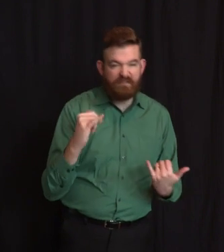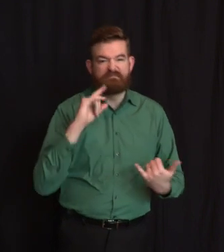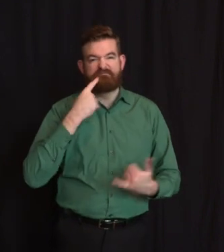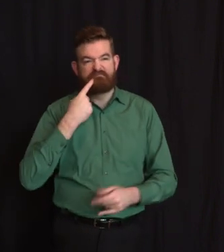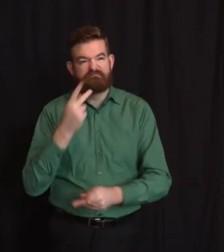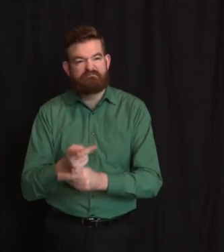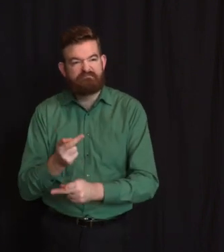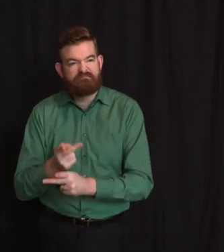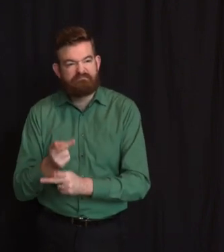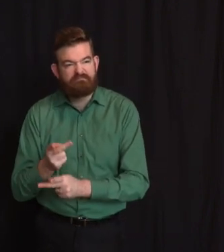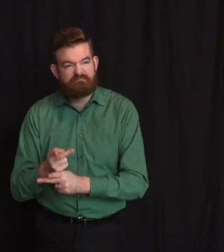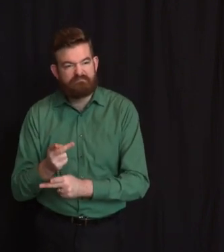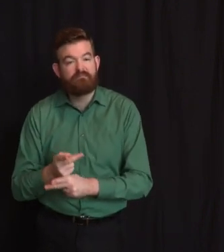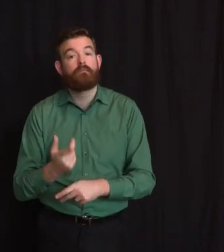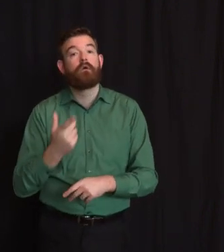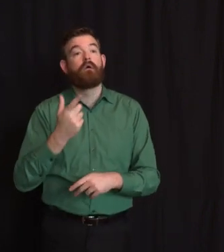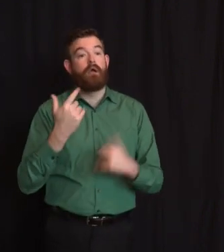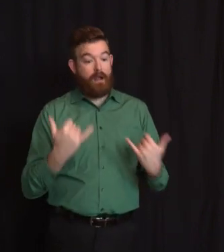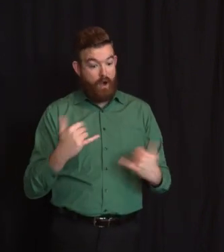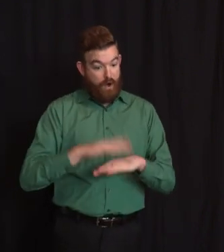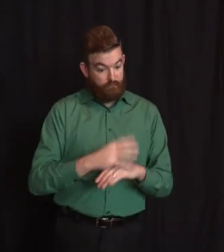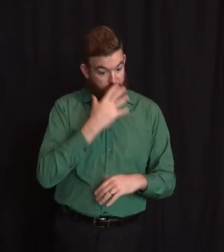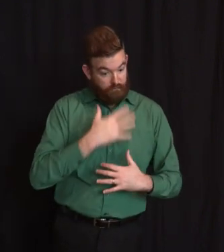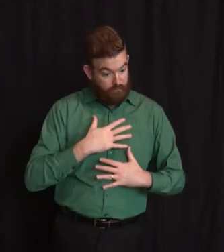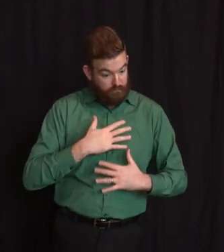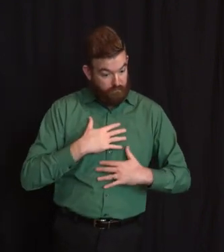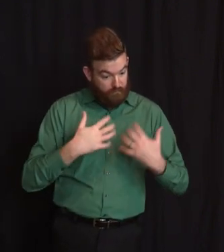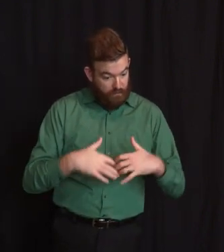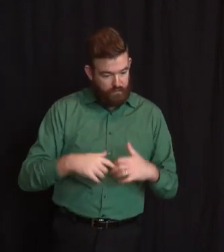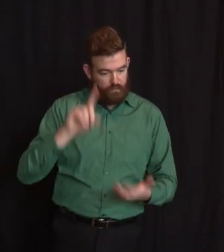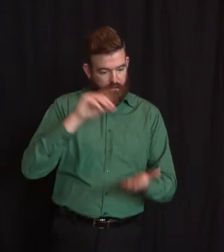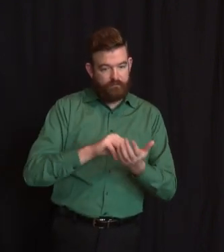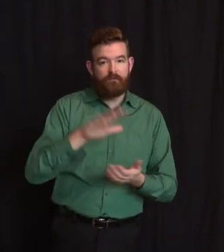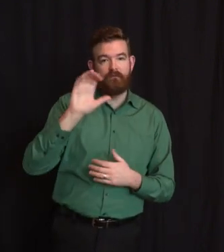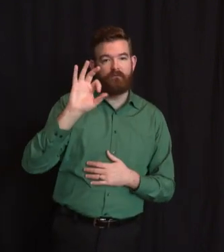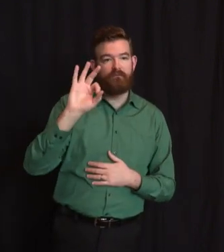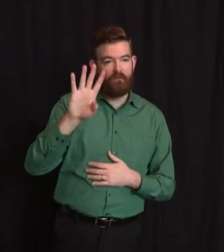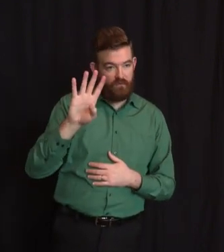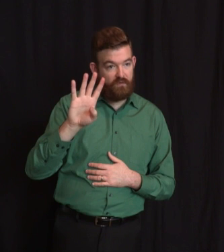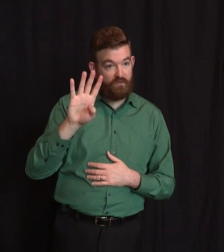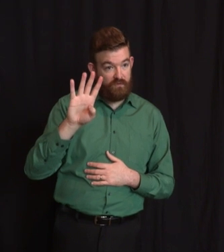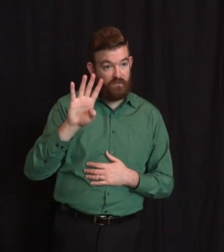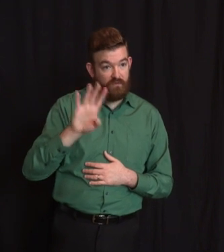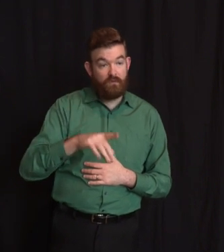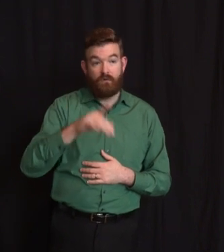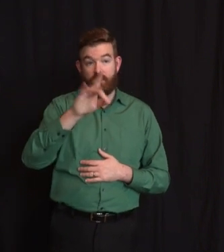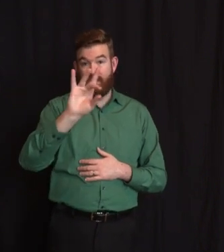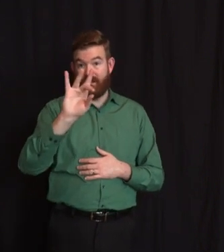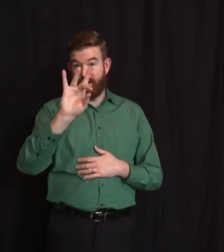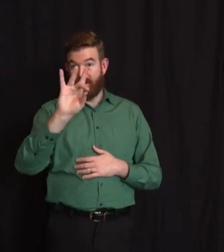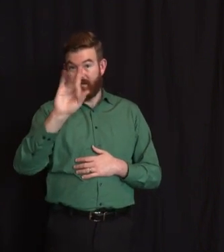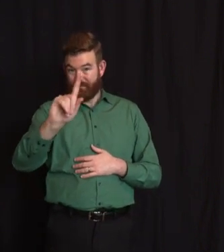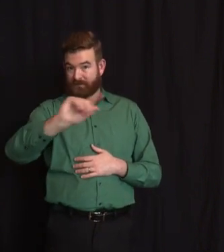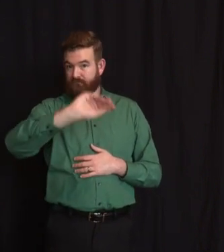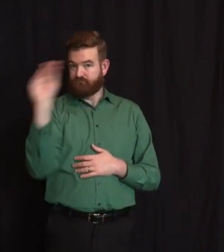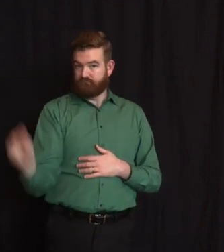care patients are on ventilators, significantly down from a high of 97% within the past week.